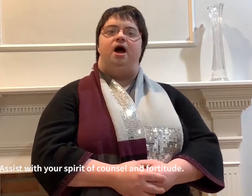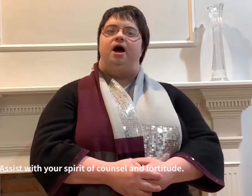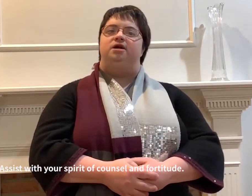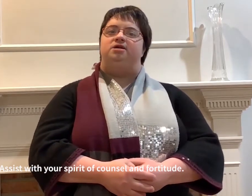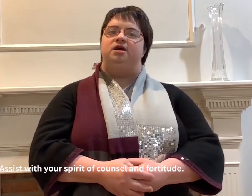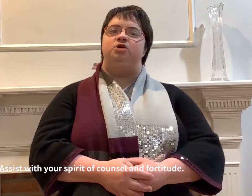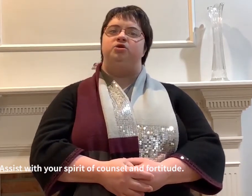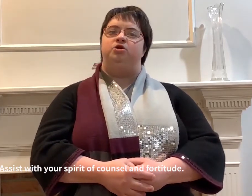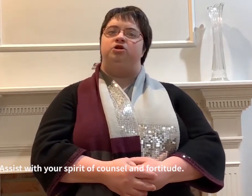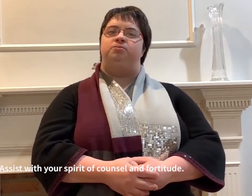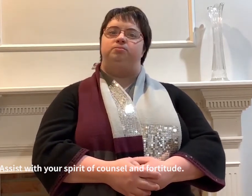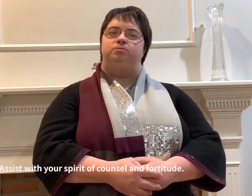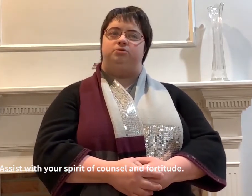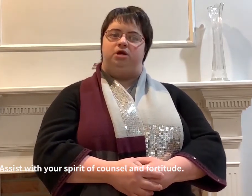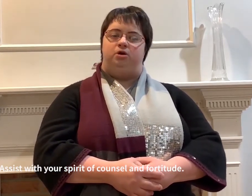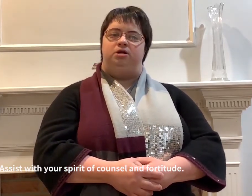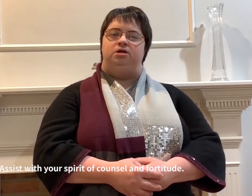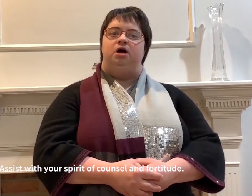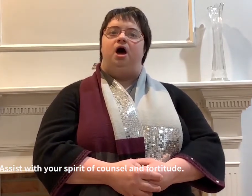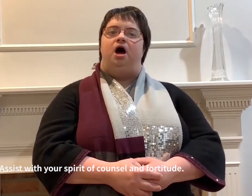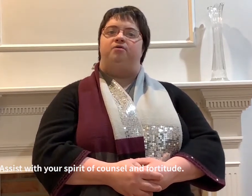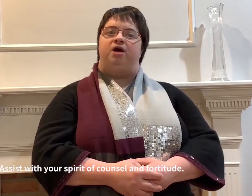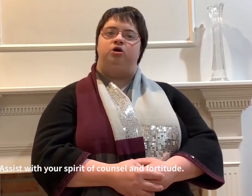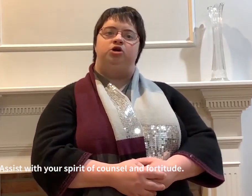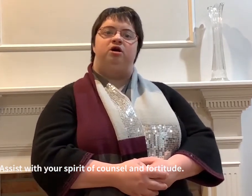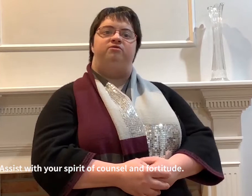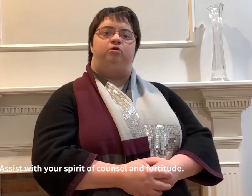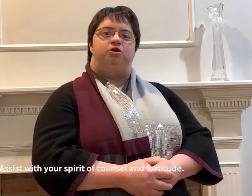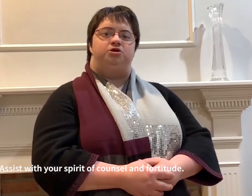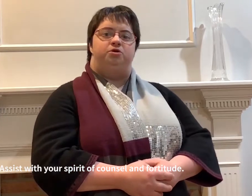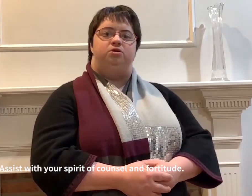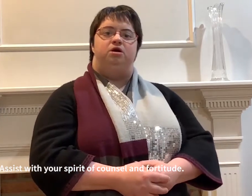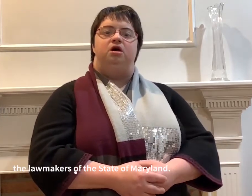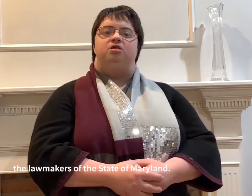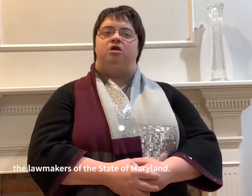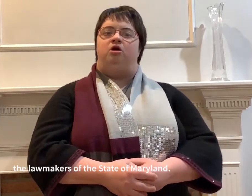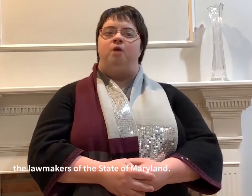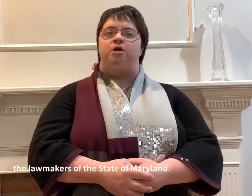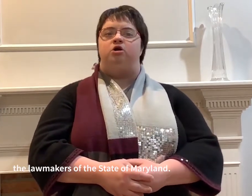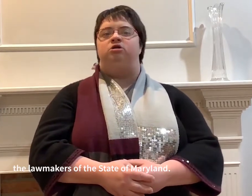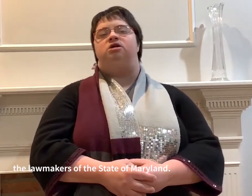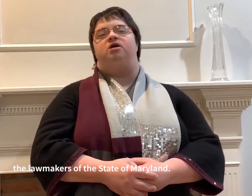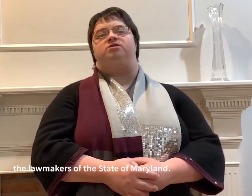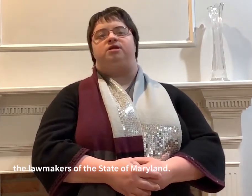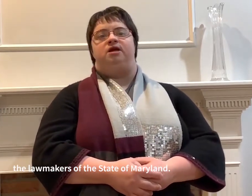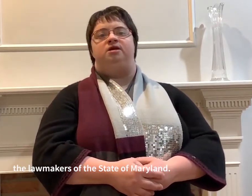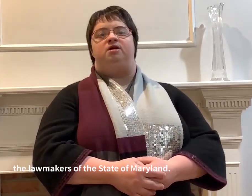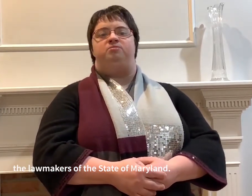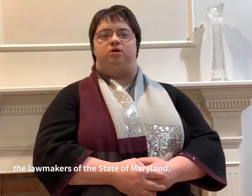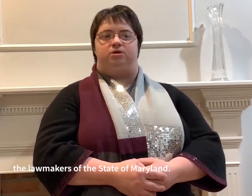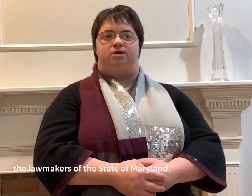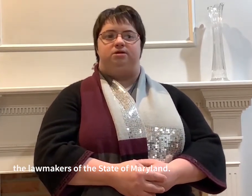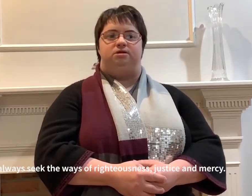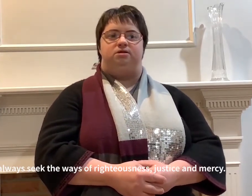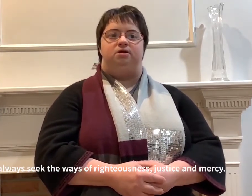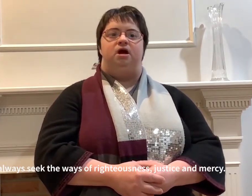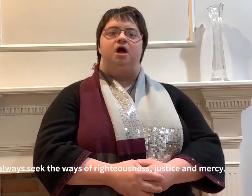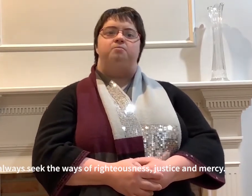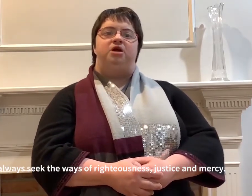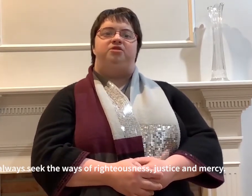Assist with your spirit of counsel and fortitude, the lawmakers of the State of Maryland. May they